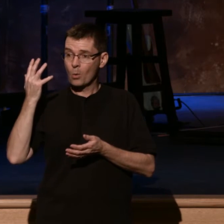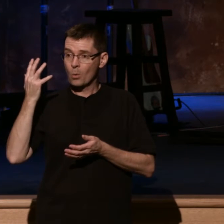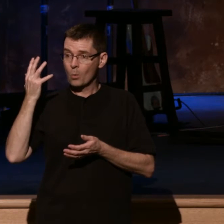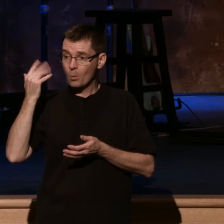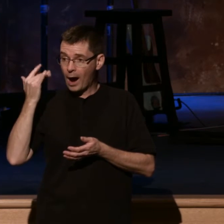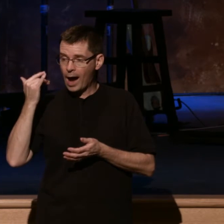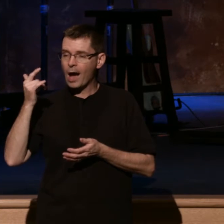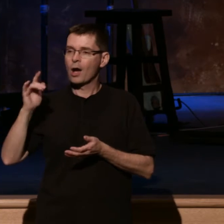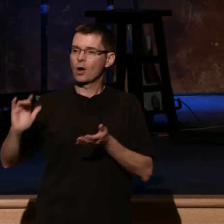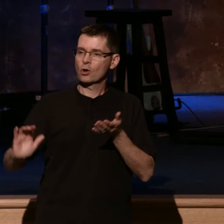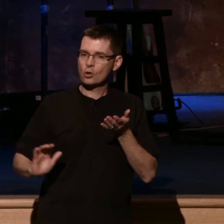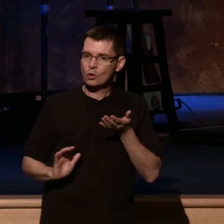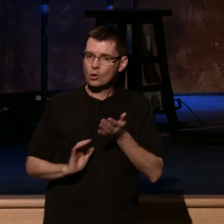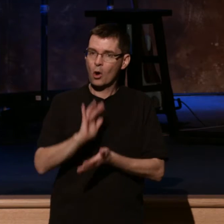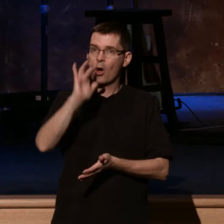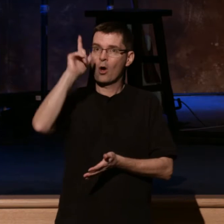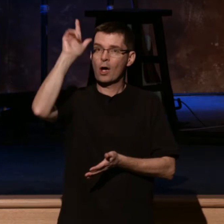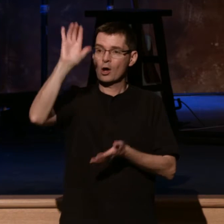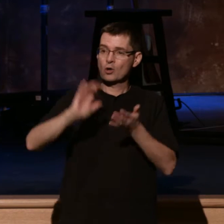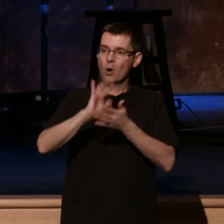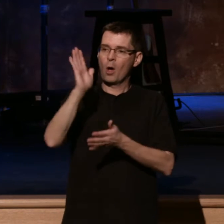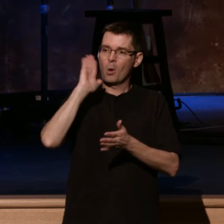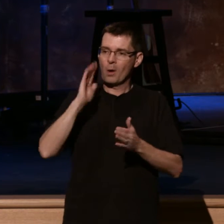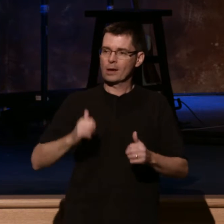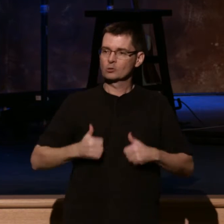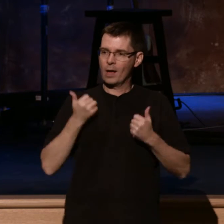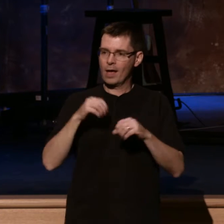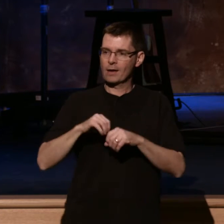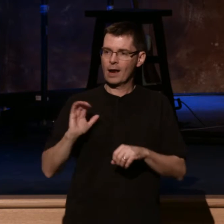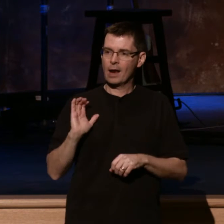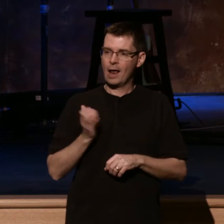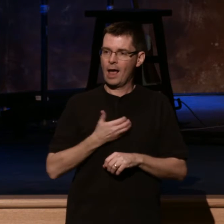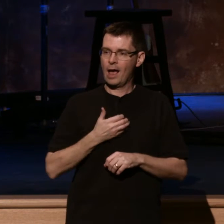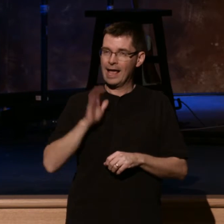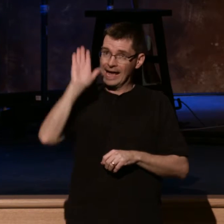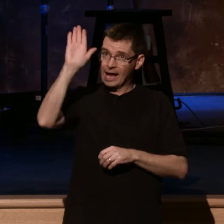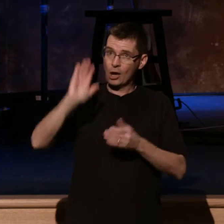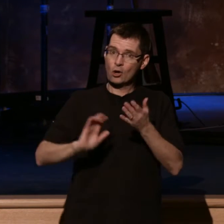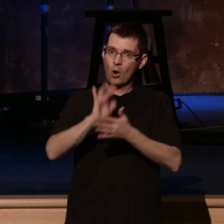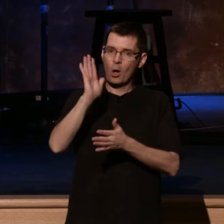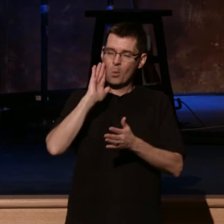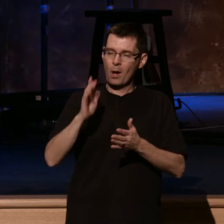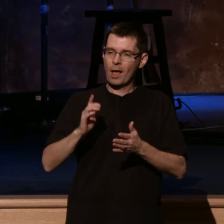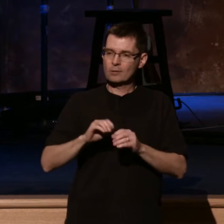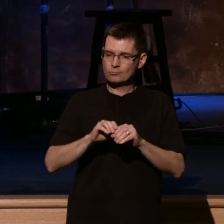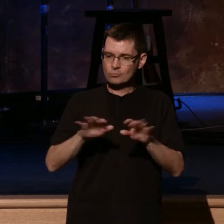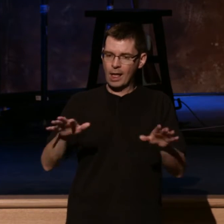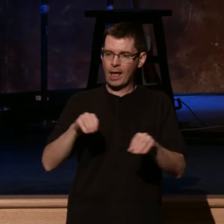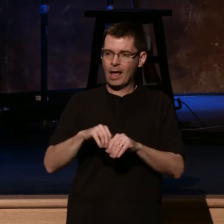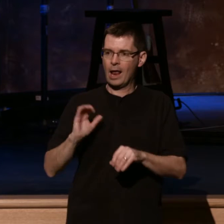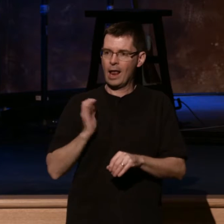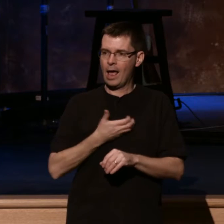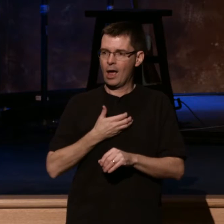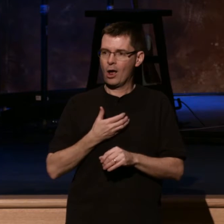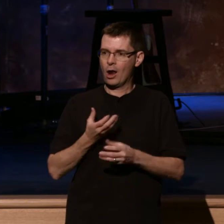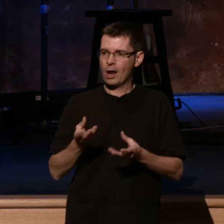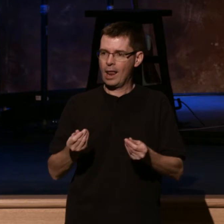land. Here's the point. That his glory would be preeminent in our lives and our churches.